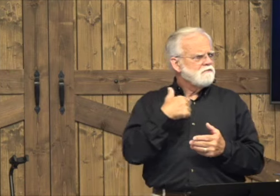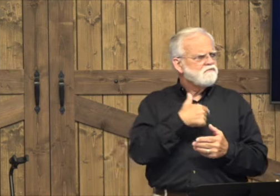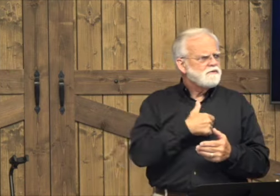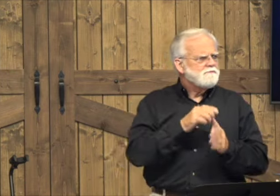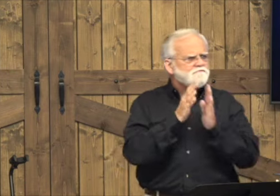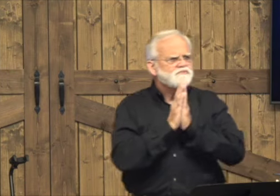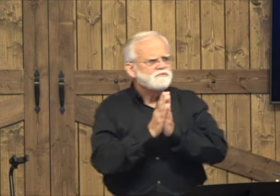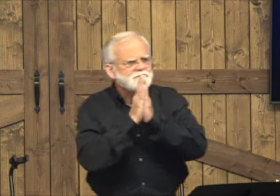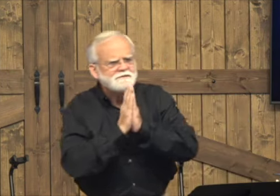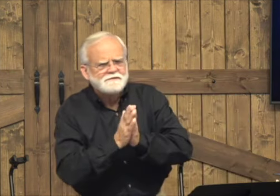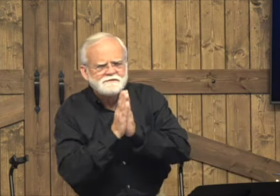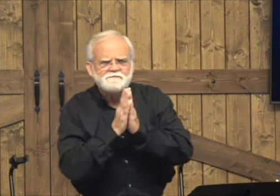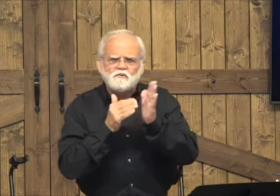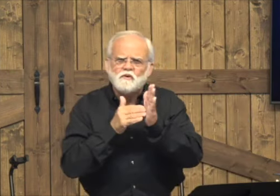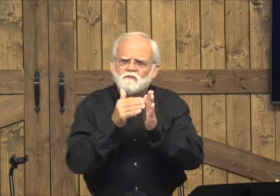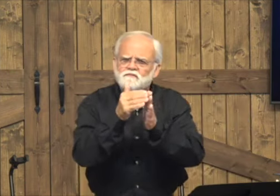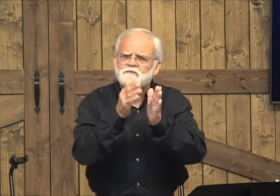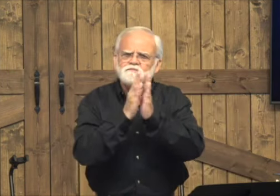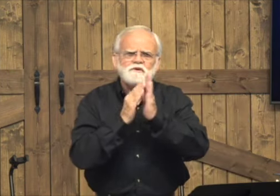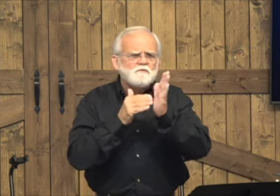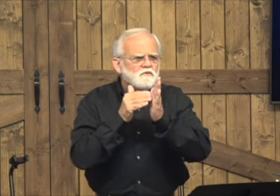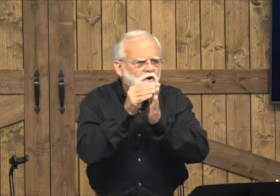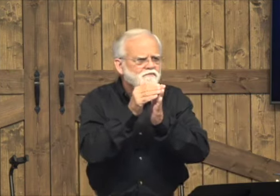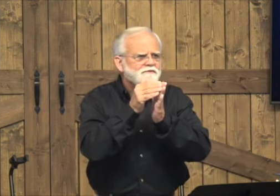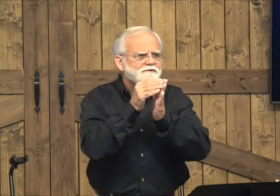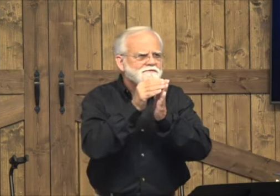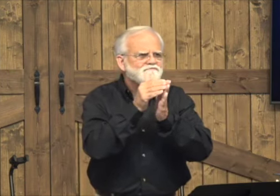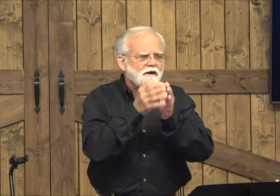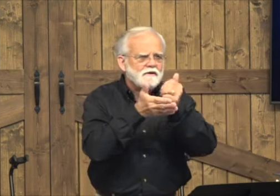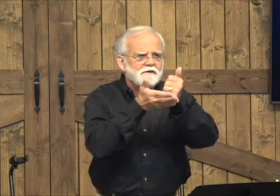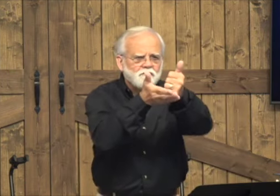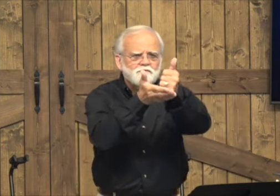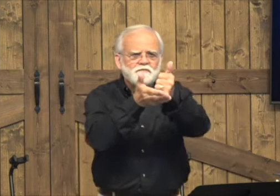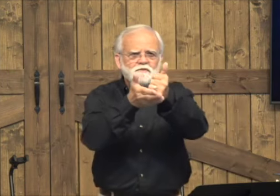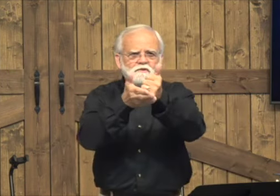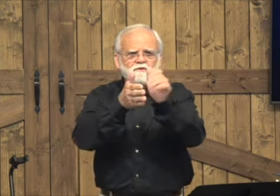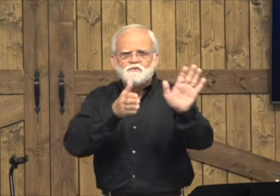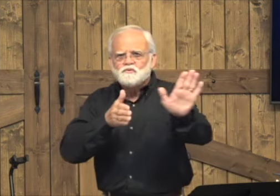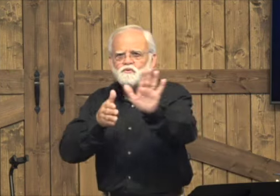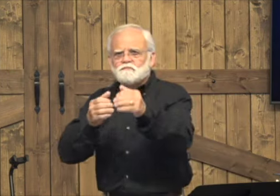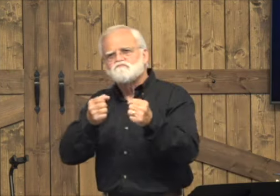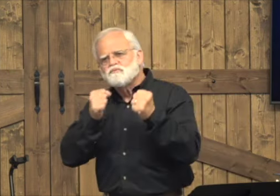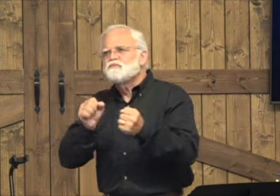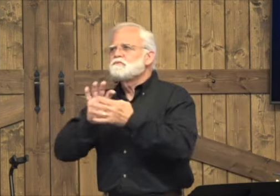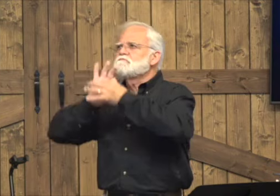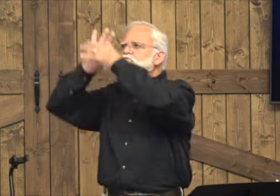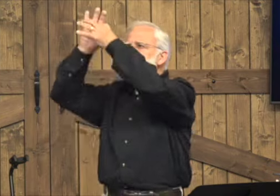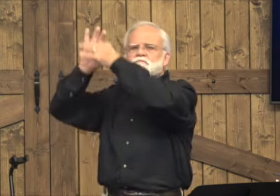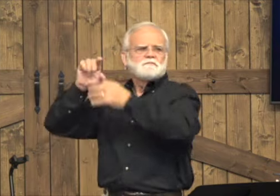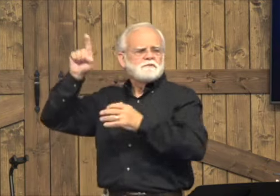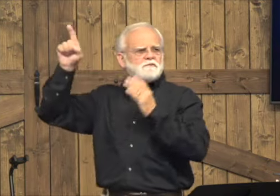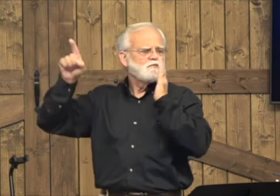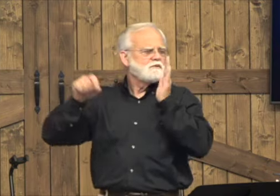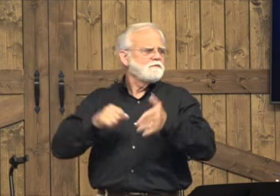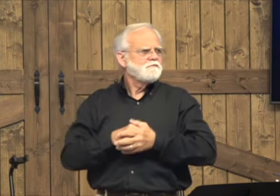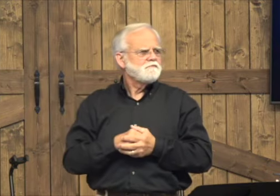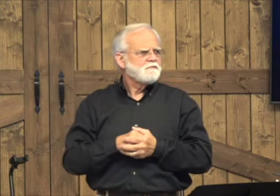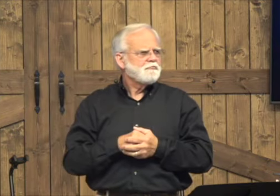turn our attention to him. we need to pray often that you will